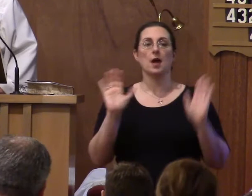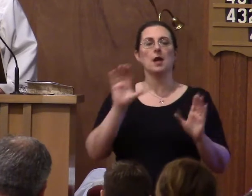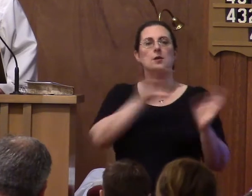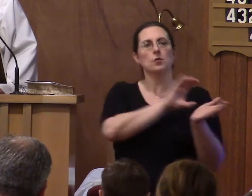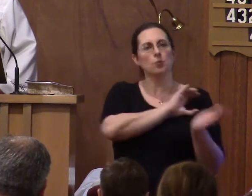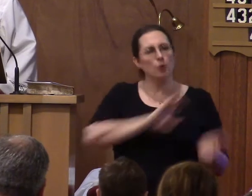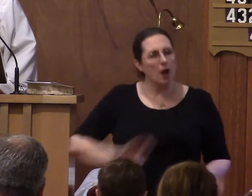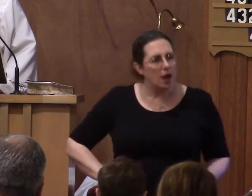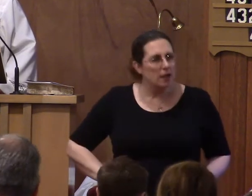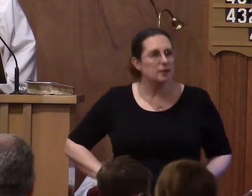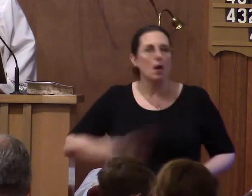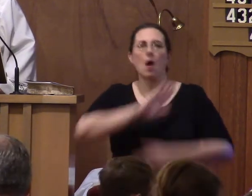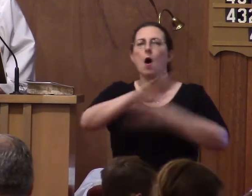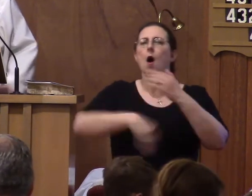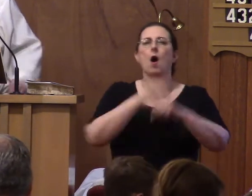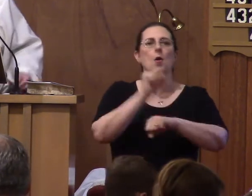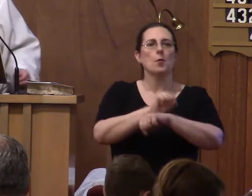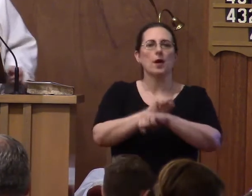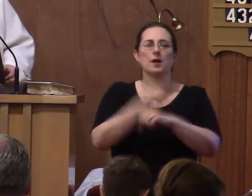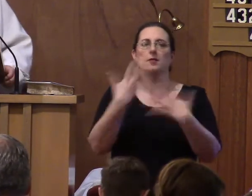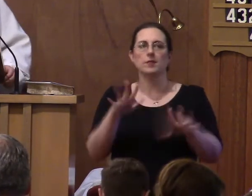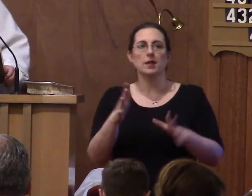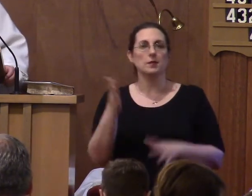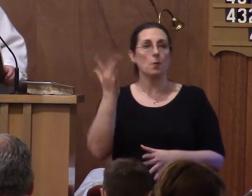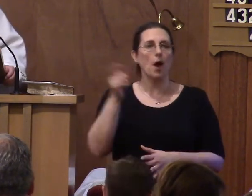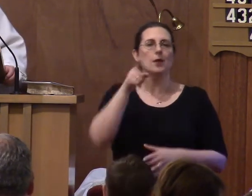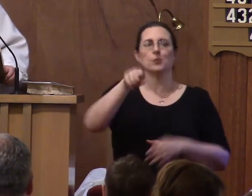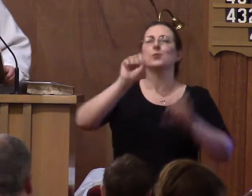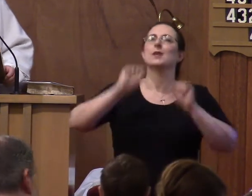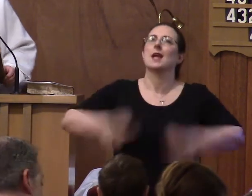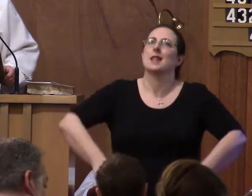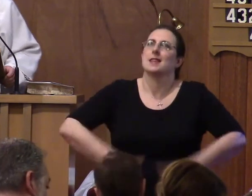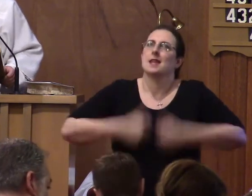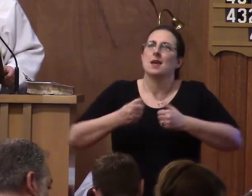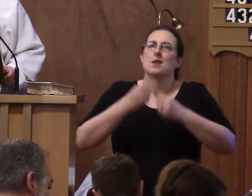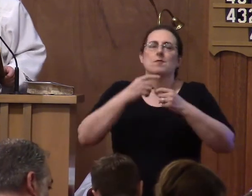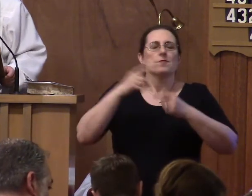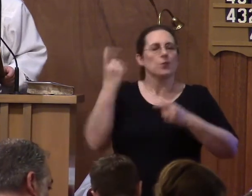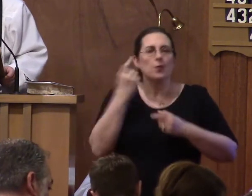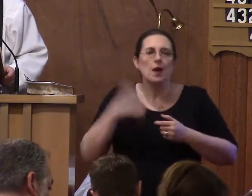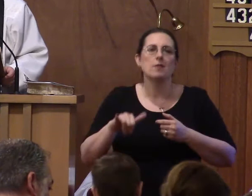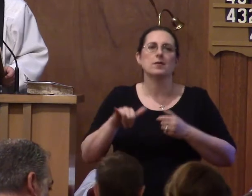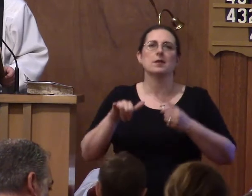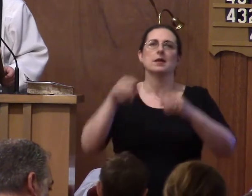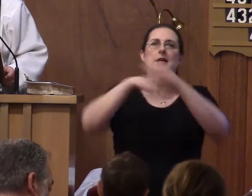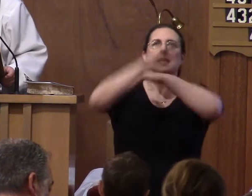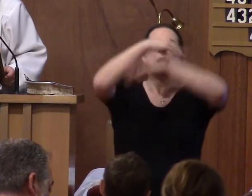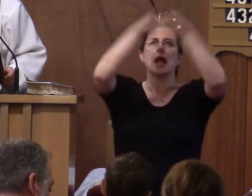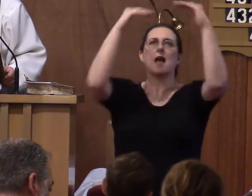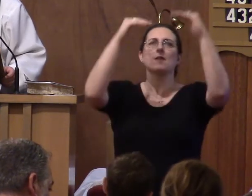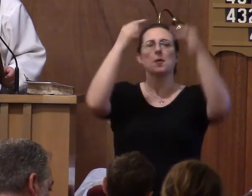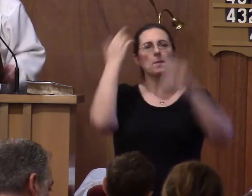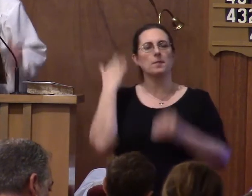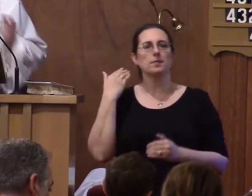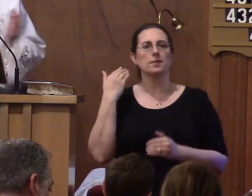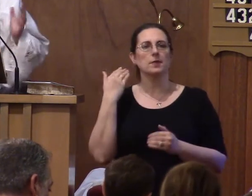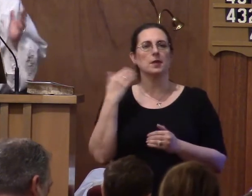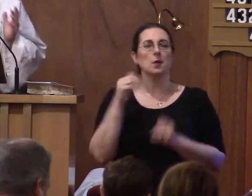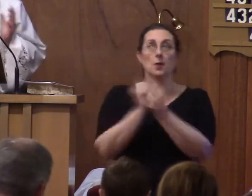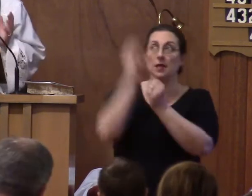finished so that you can live forever in heaven with Him. We've heard this message before. We know